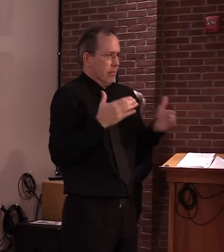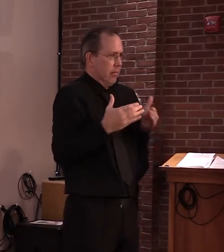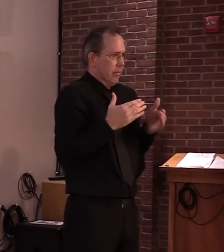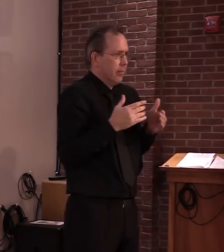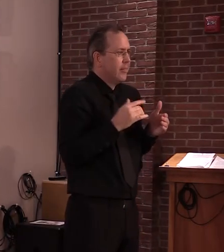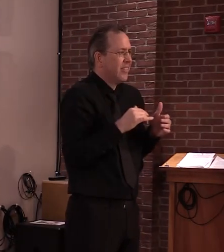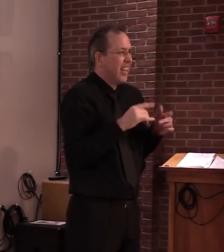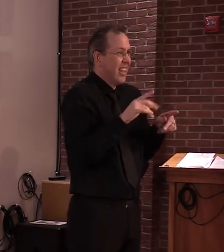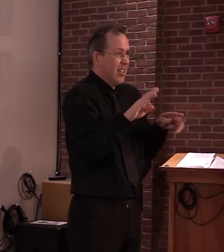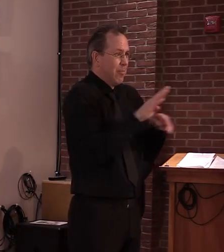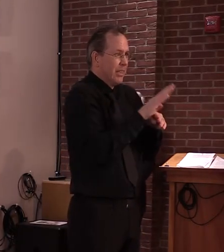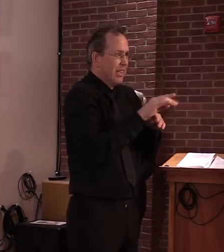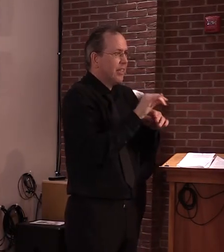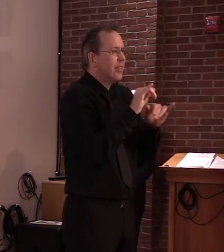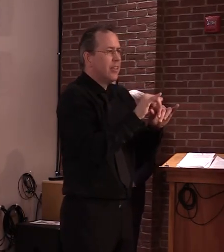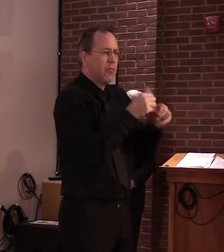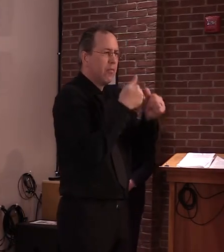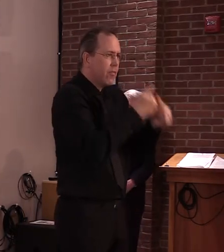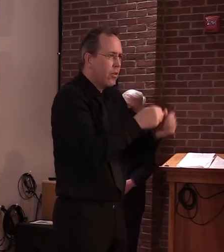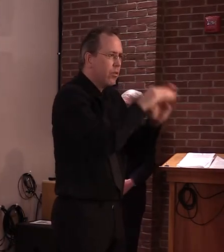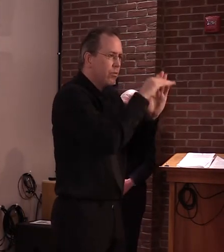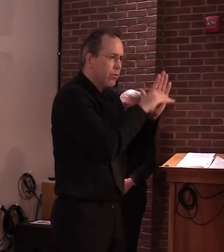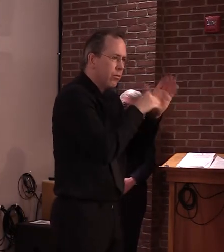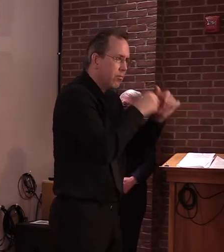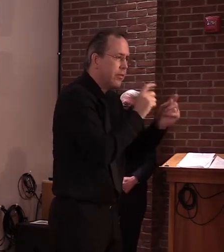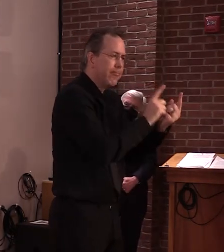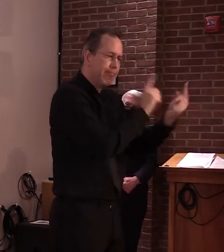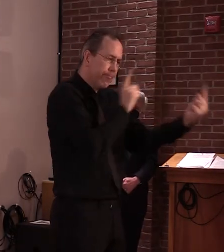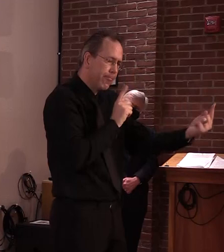it be socially distancing when possible,